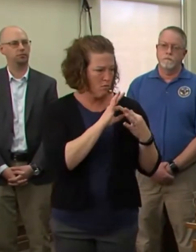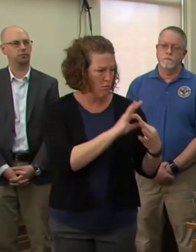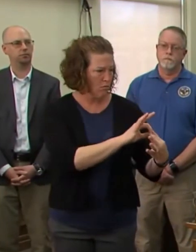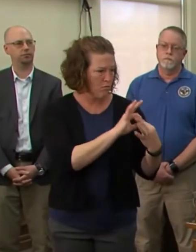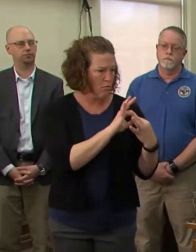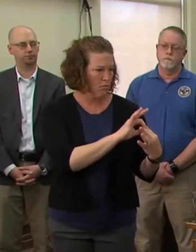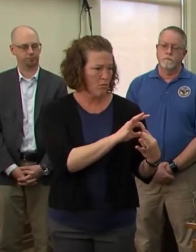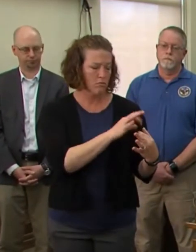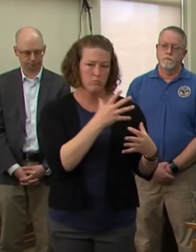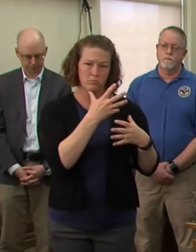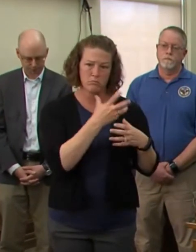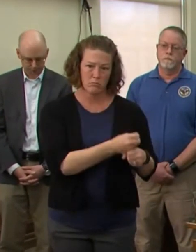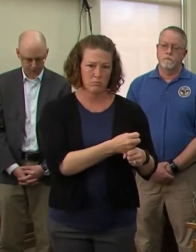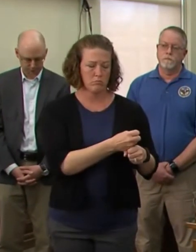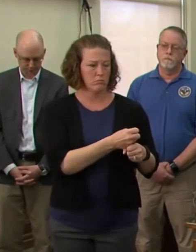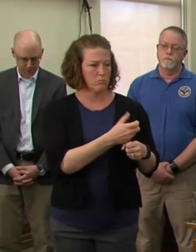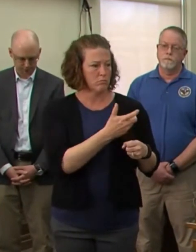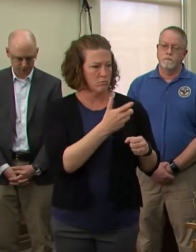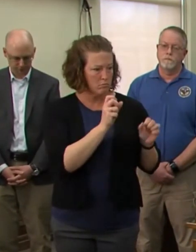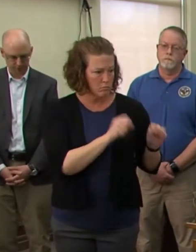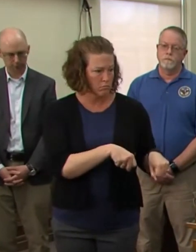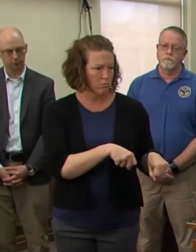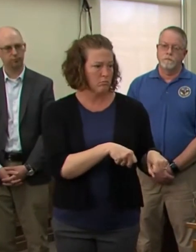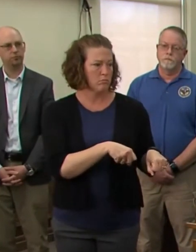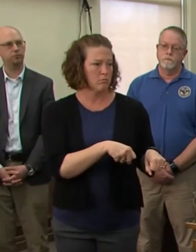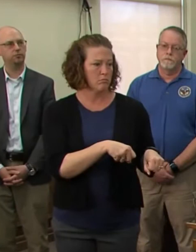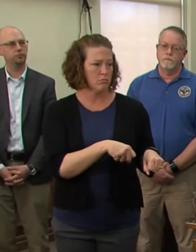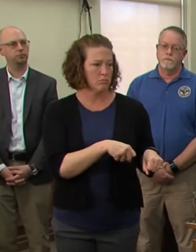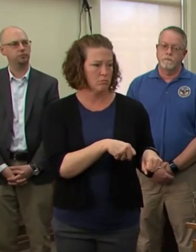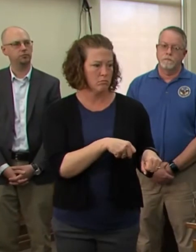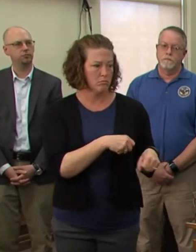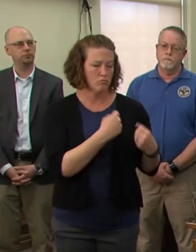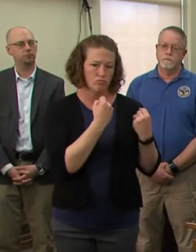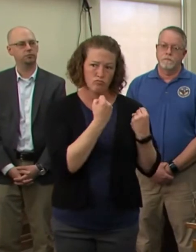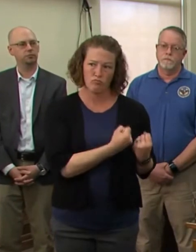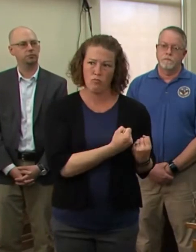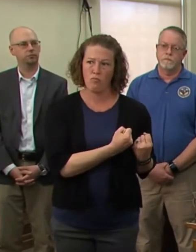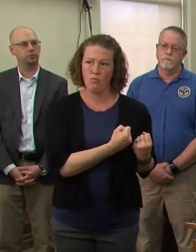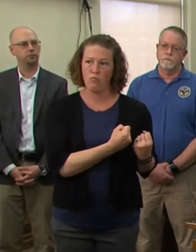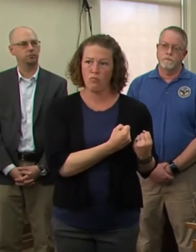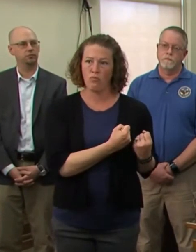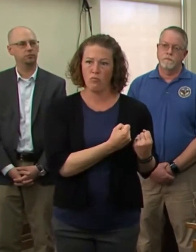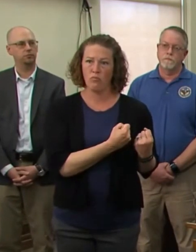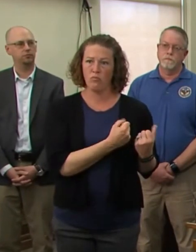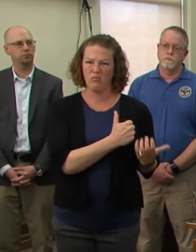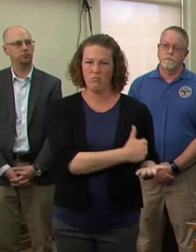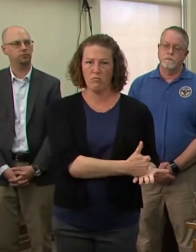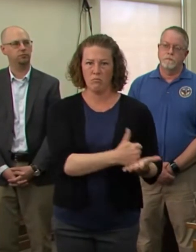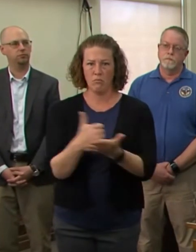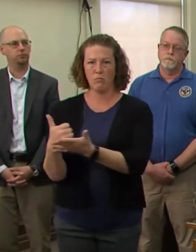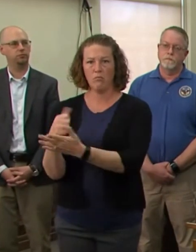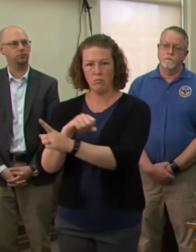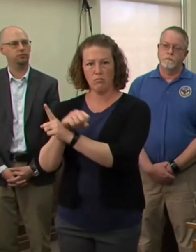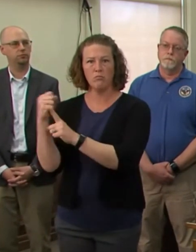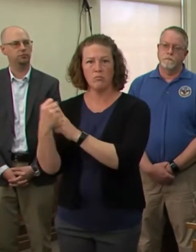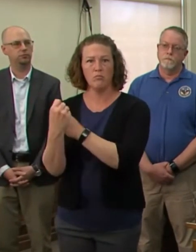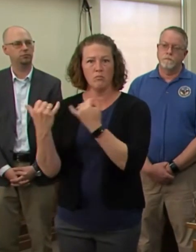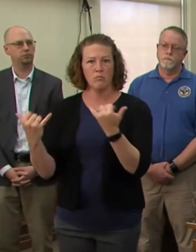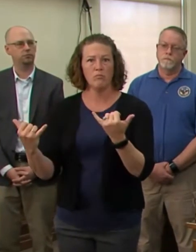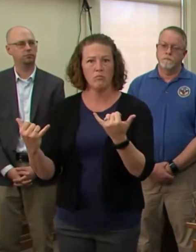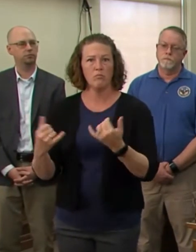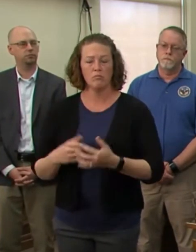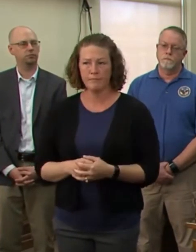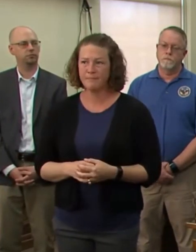and have been tested are then even stronger whenever we get into a situation like today. So I would like to